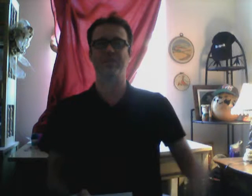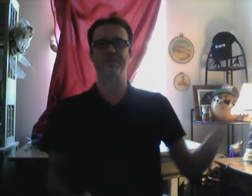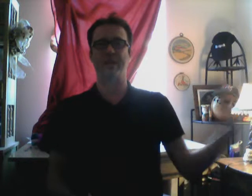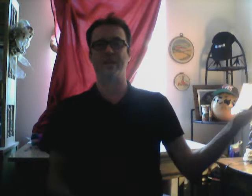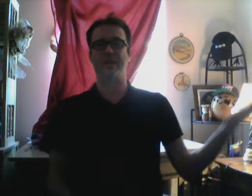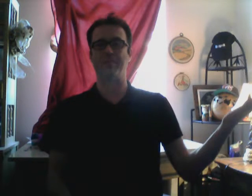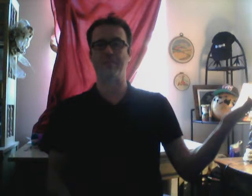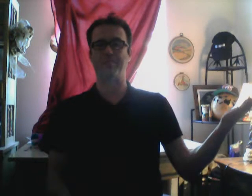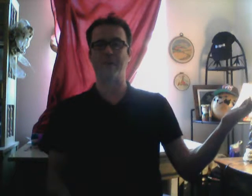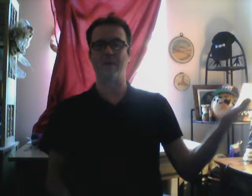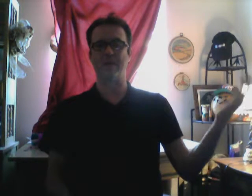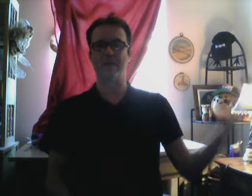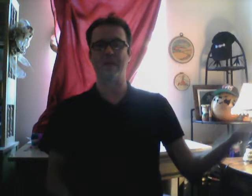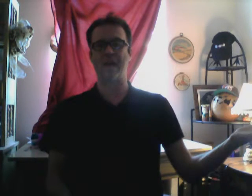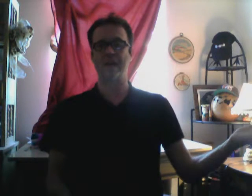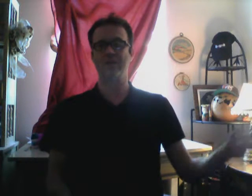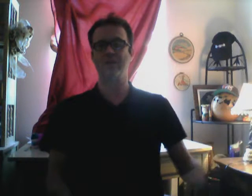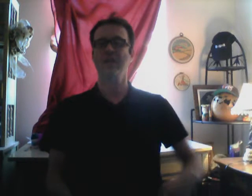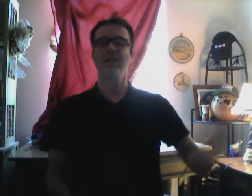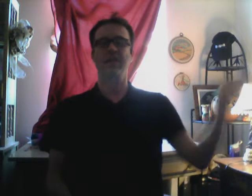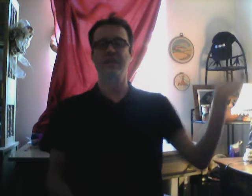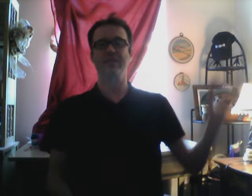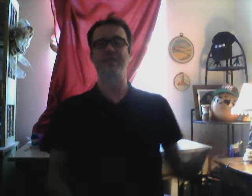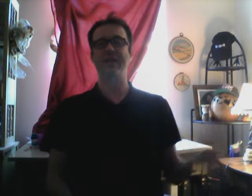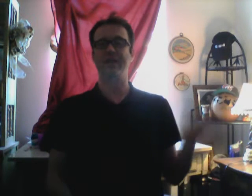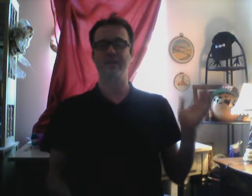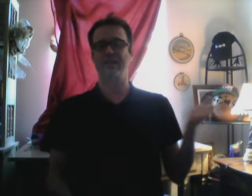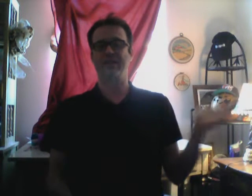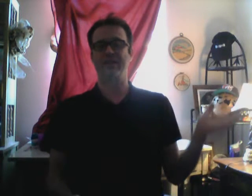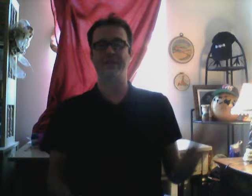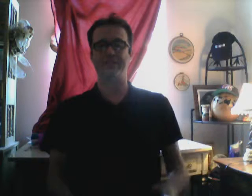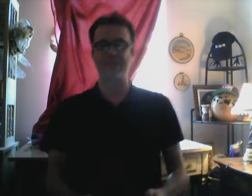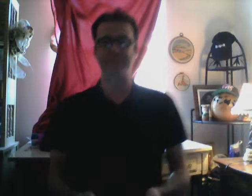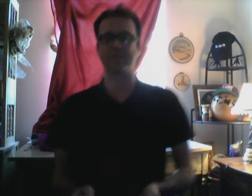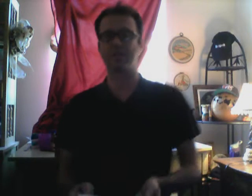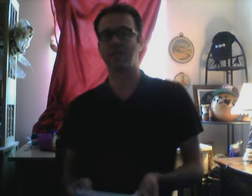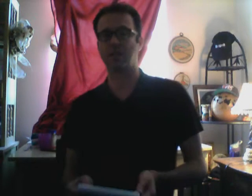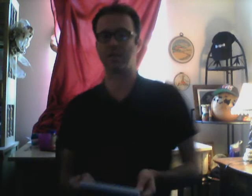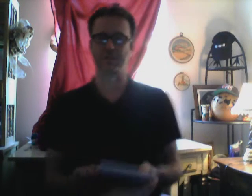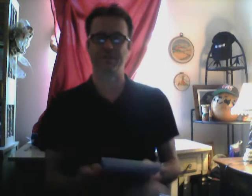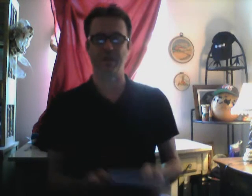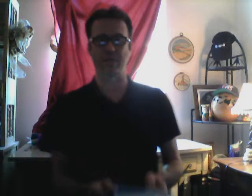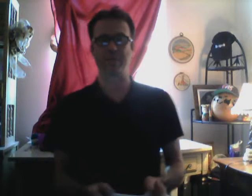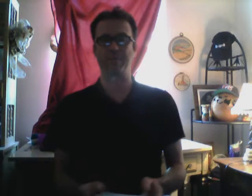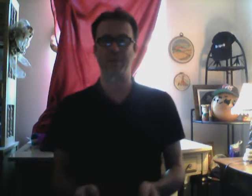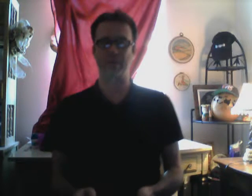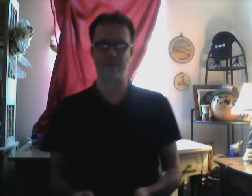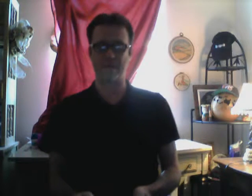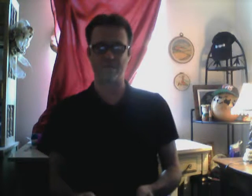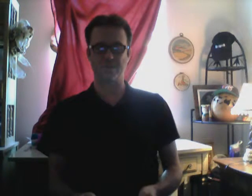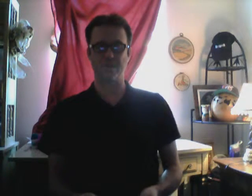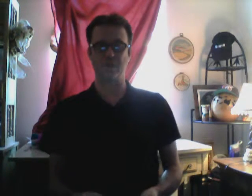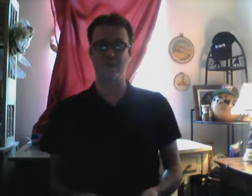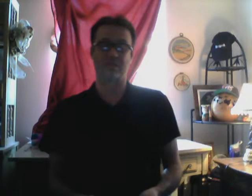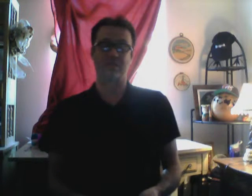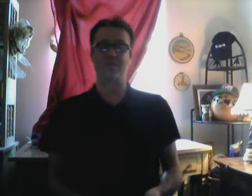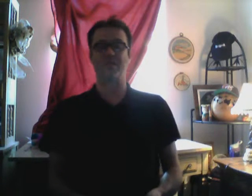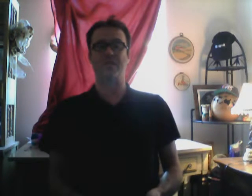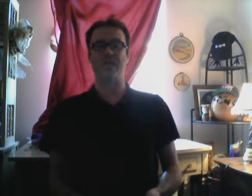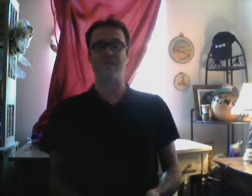Yeah. Just finding a big pile of cash. And paying. Yeah. That's basically all it is. They found a big pile of cash in the woods. And they just gave